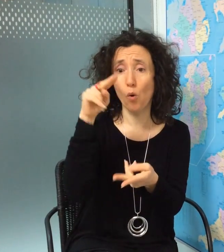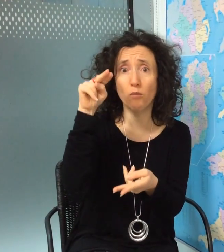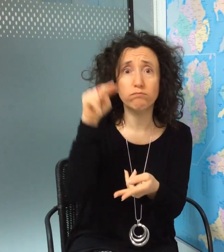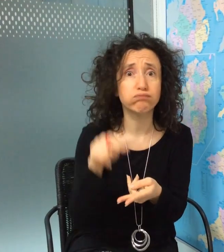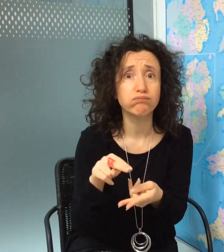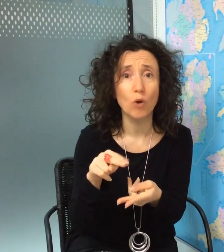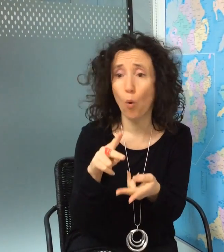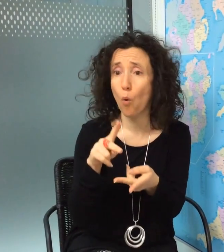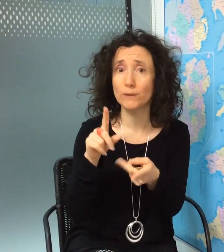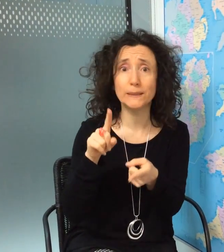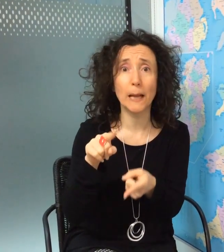just do not know.